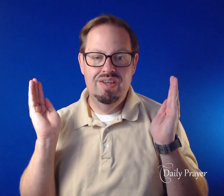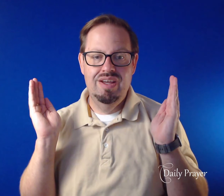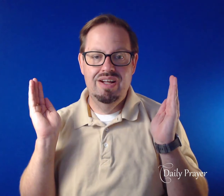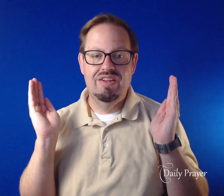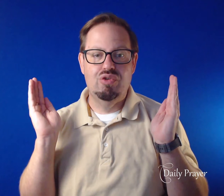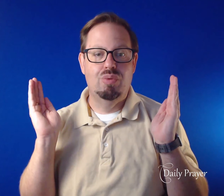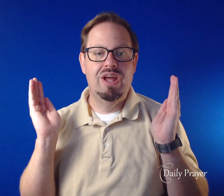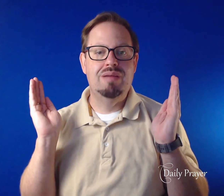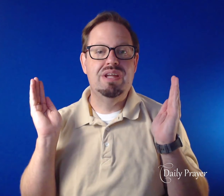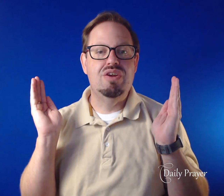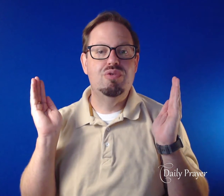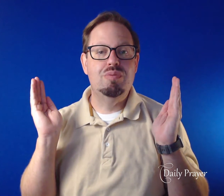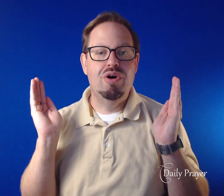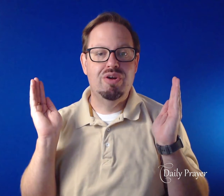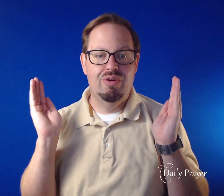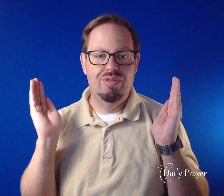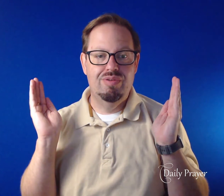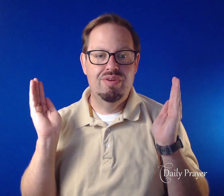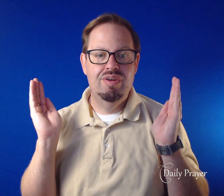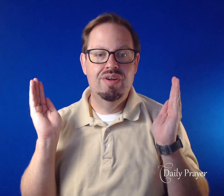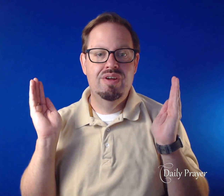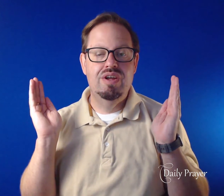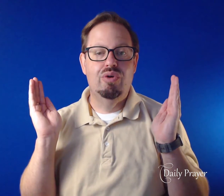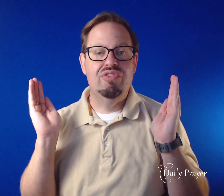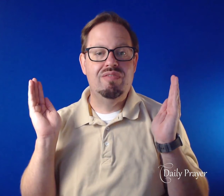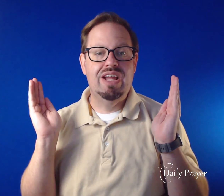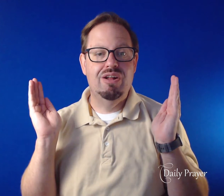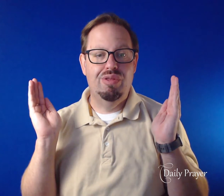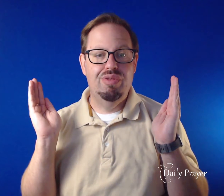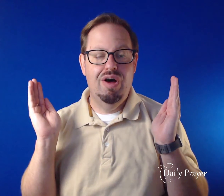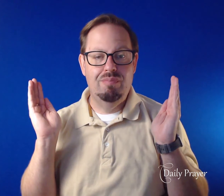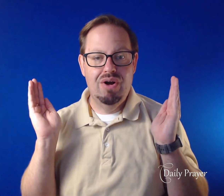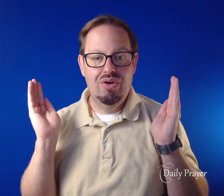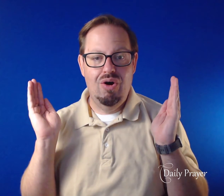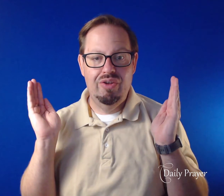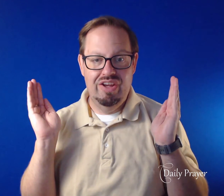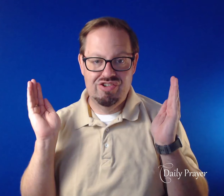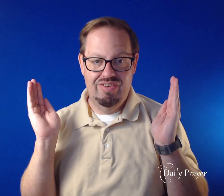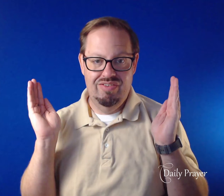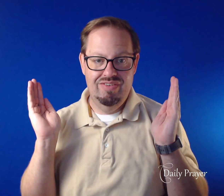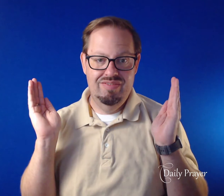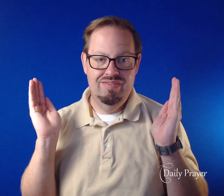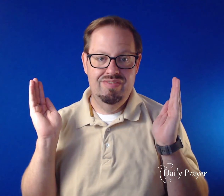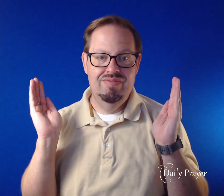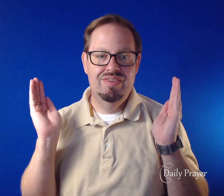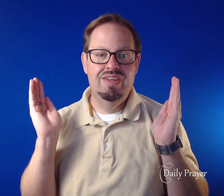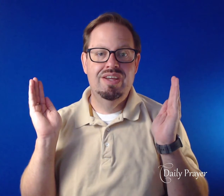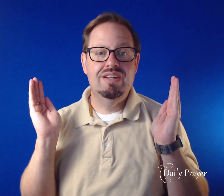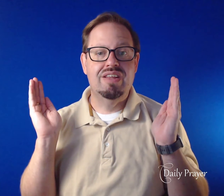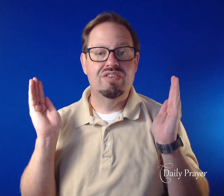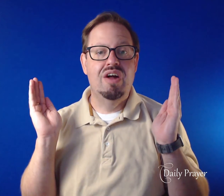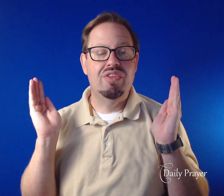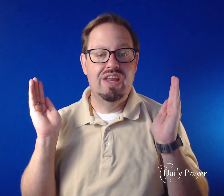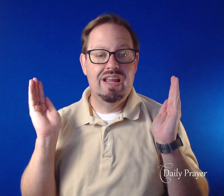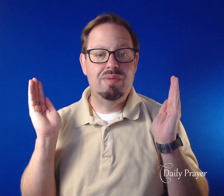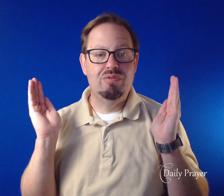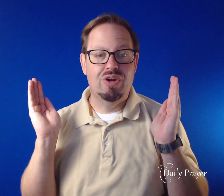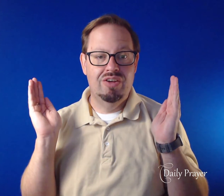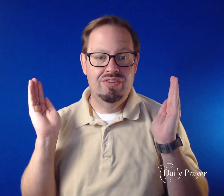Let your way be known upon earth, your saving help among all nations. Let not the needy be forgotten,